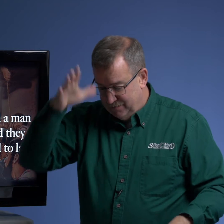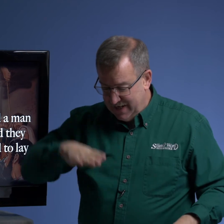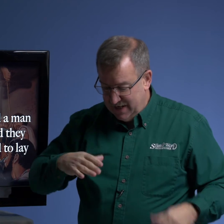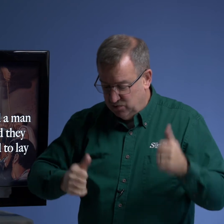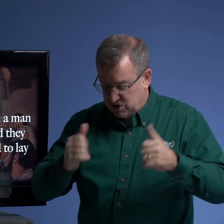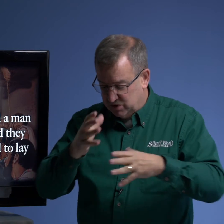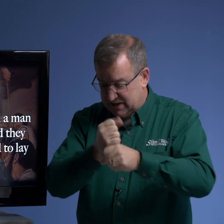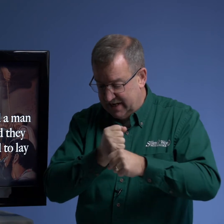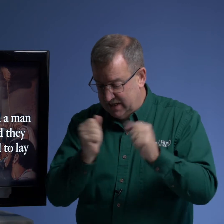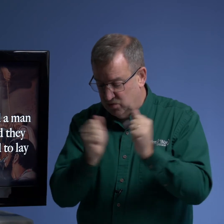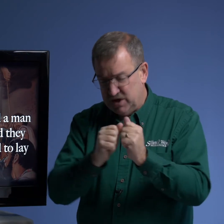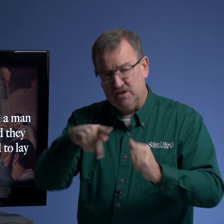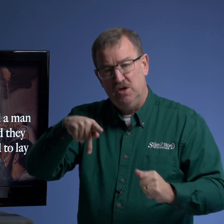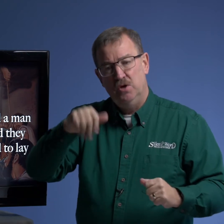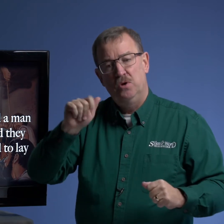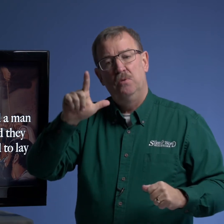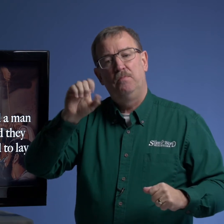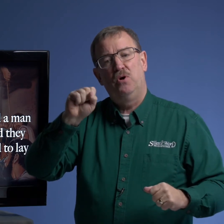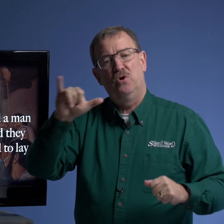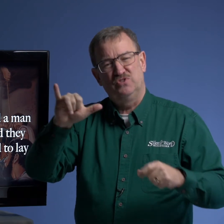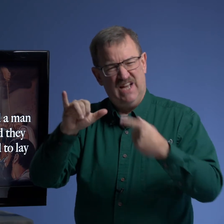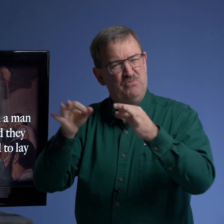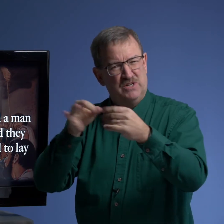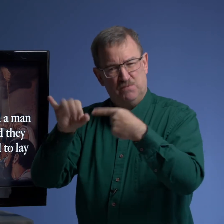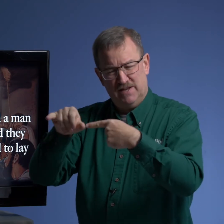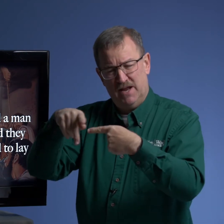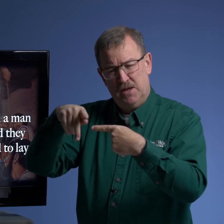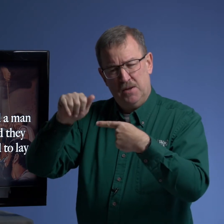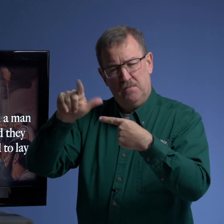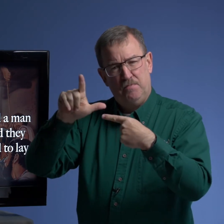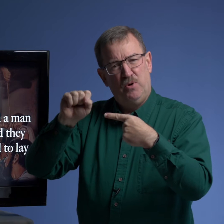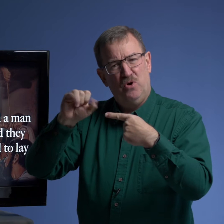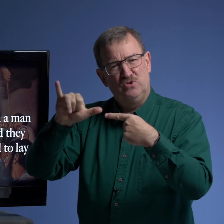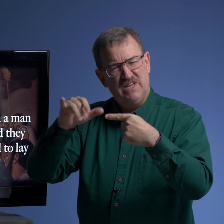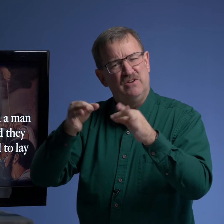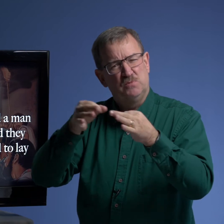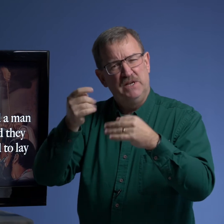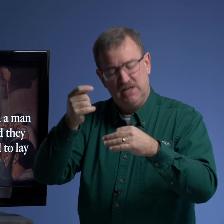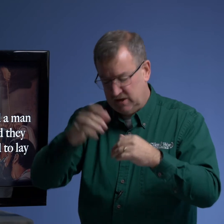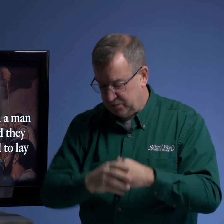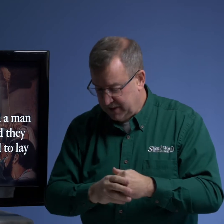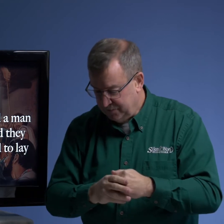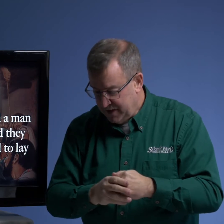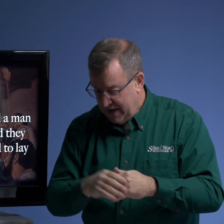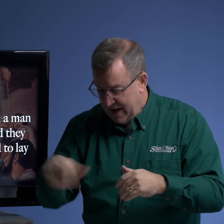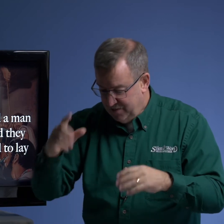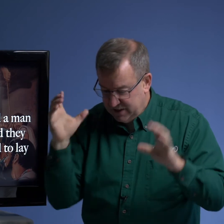man which was taken with palsy i'm going to explain that palsy i'll explain in a little bit and they